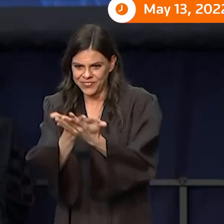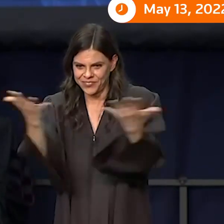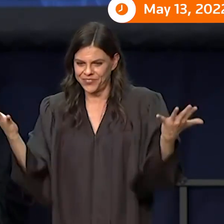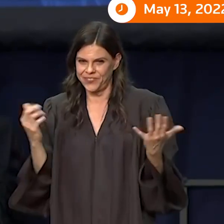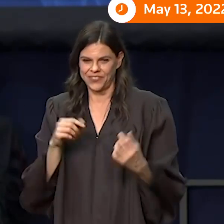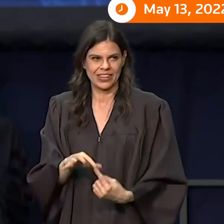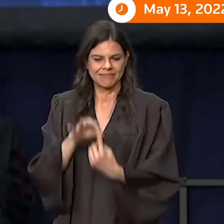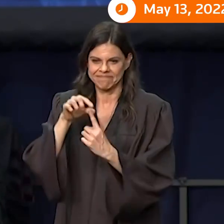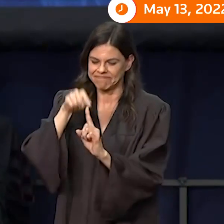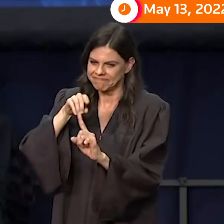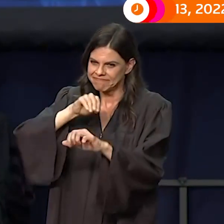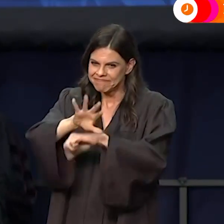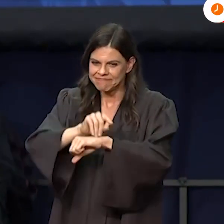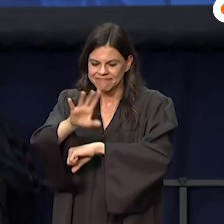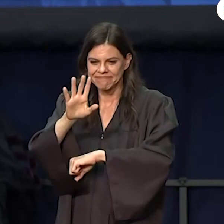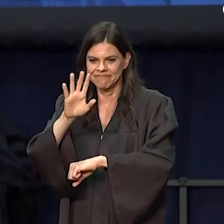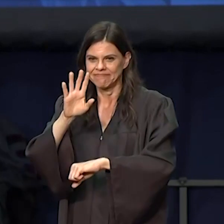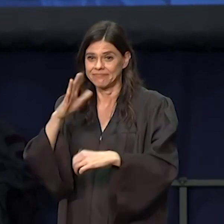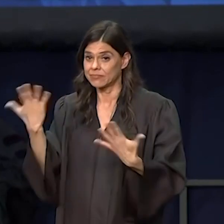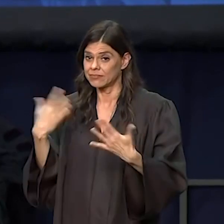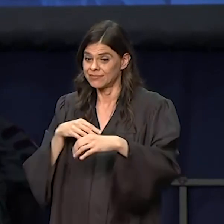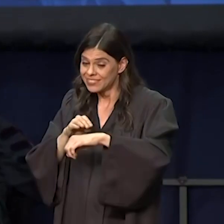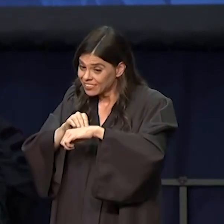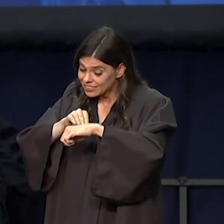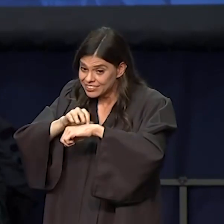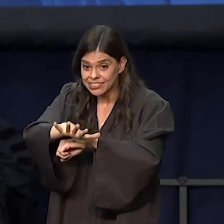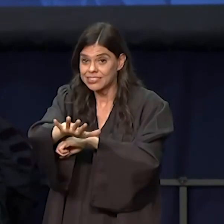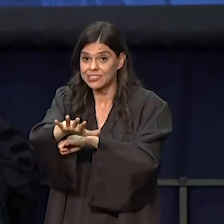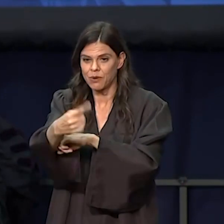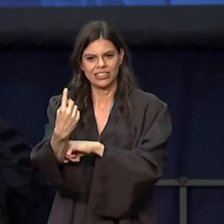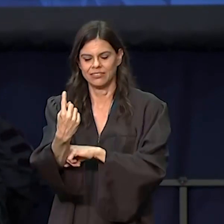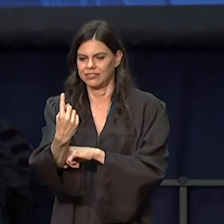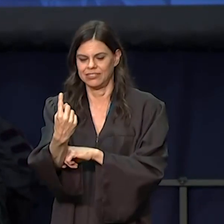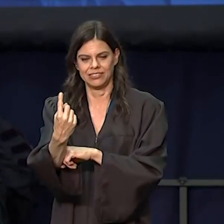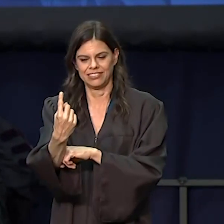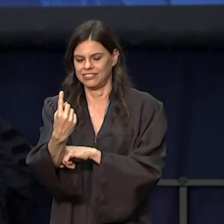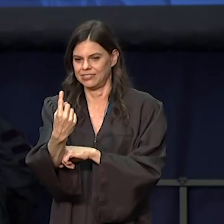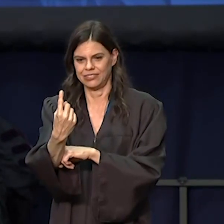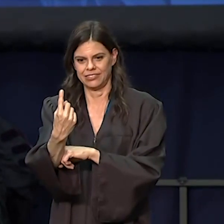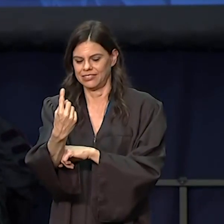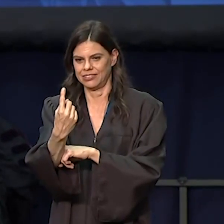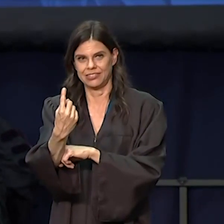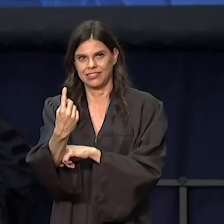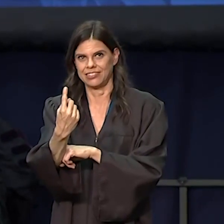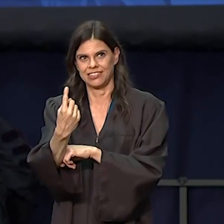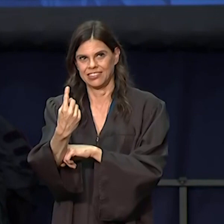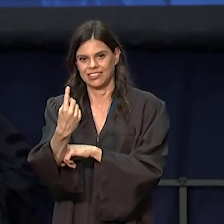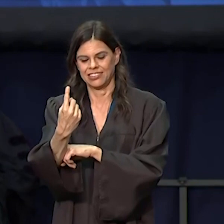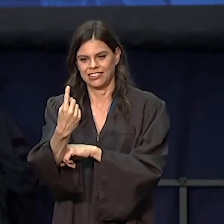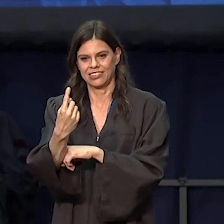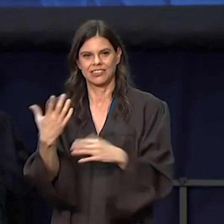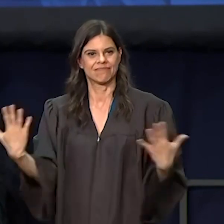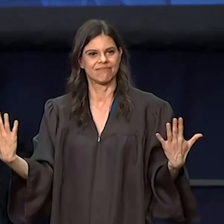only piece of advice I'm going to share today, and that is this, whatever